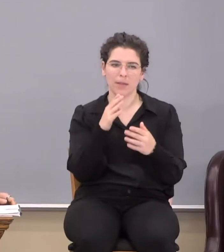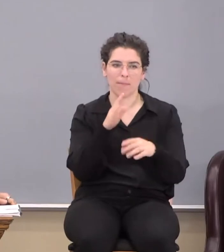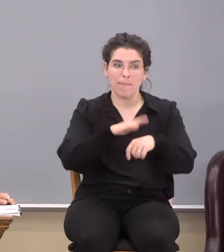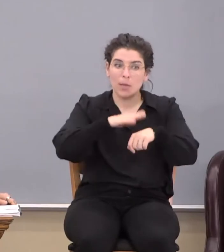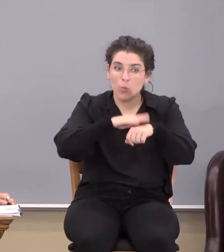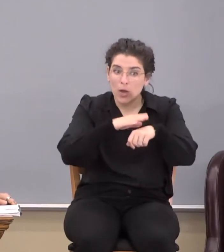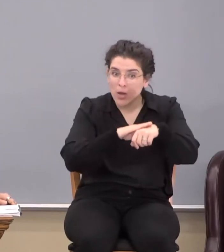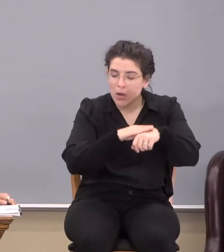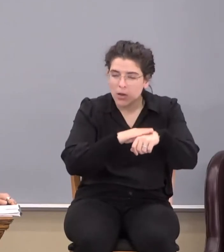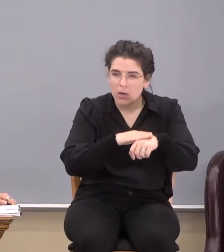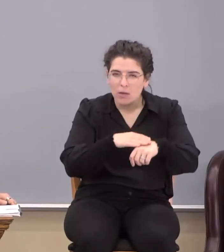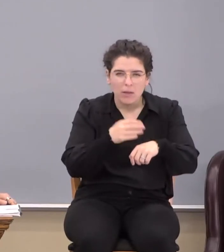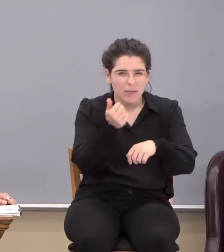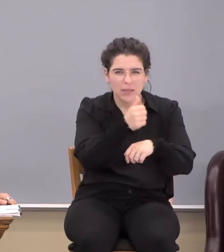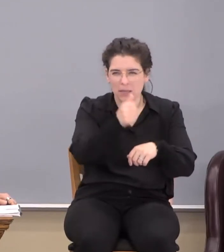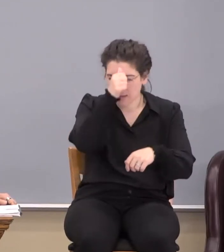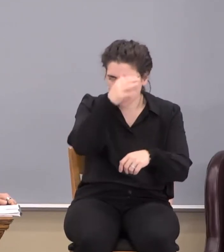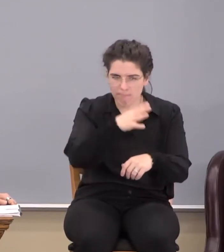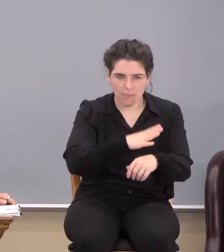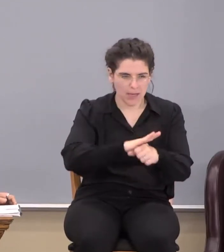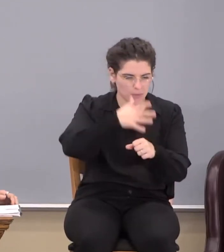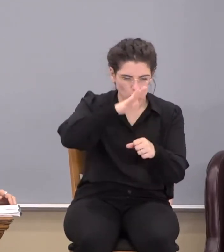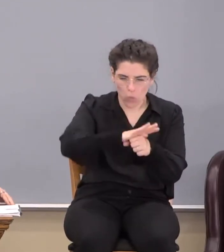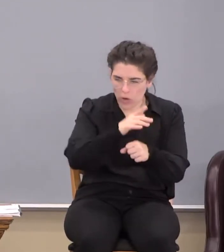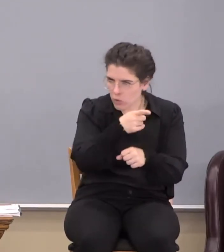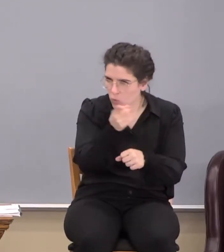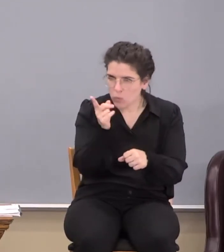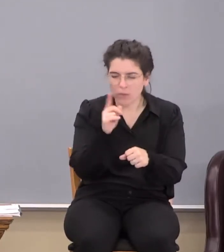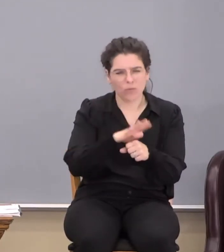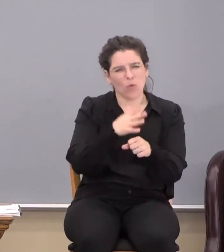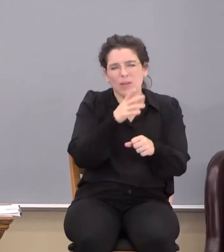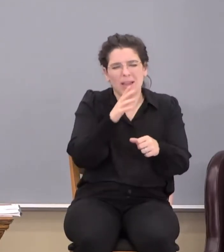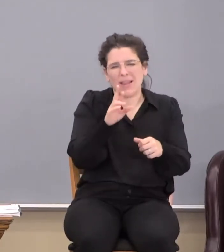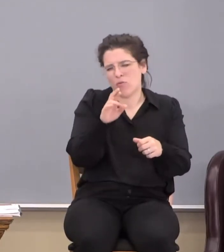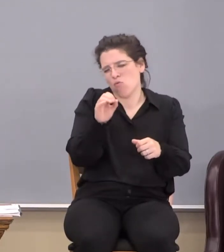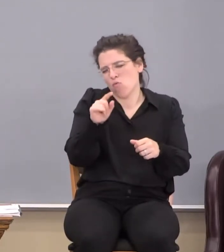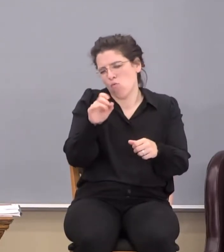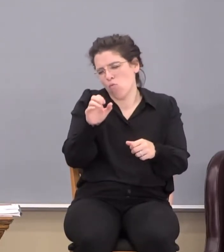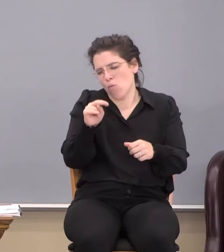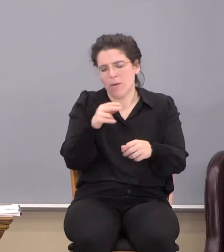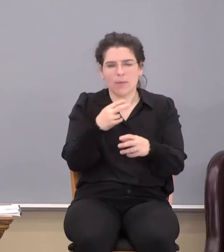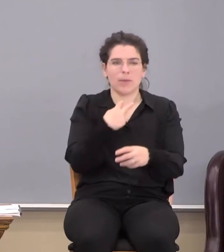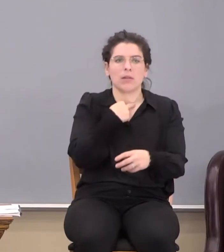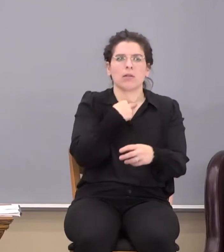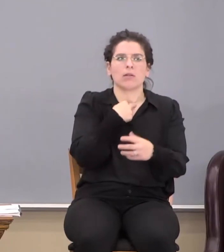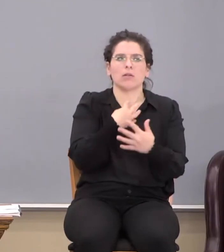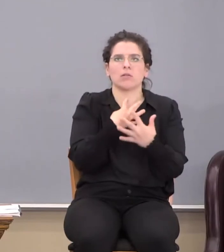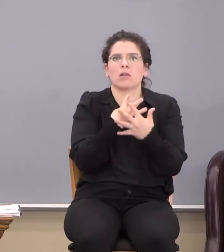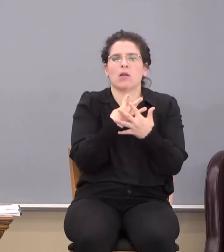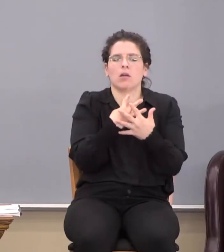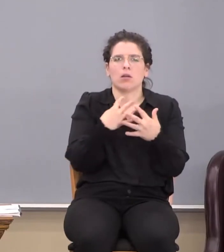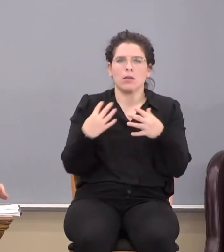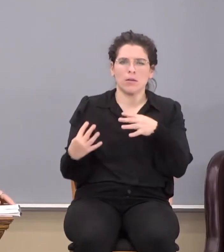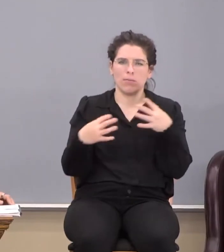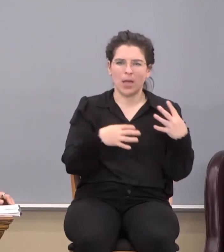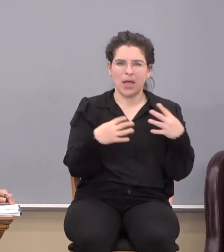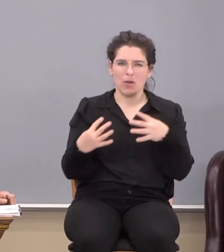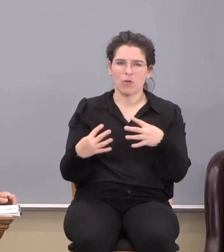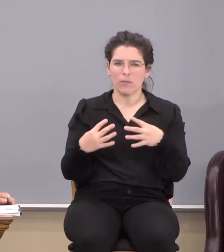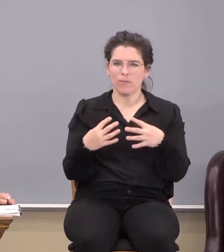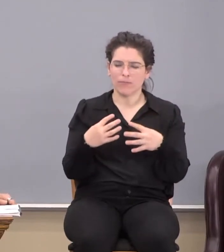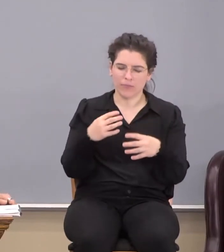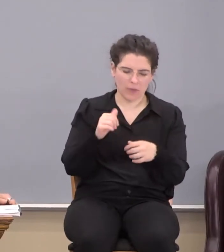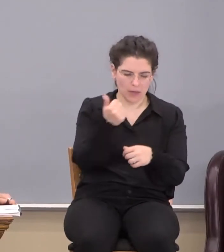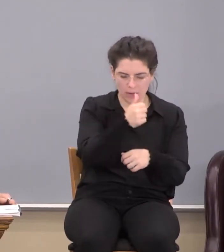Beware, let's any man spoil you. And that's the idea of spoil, not like rotten, but being taken captive in a battle. Remember, we're in spiritual warfare. He